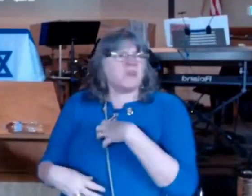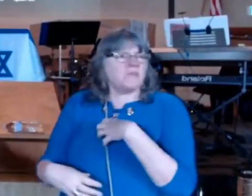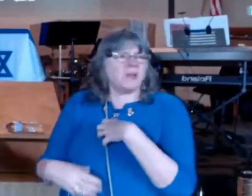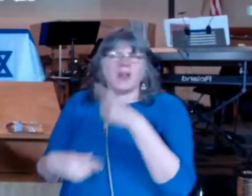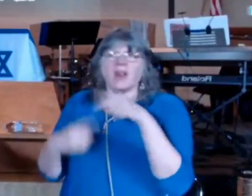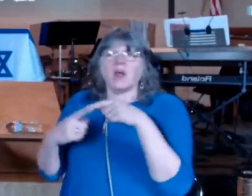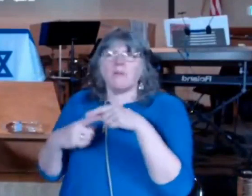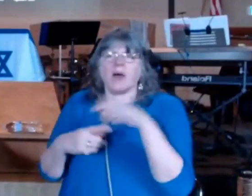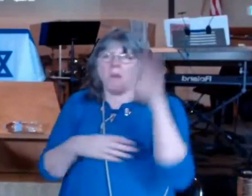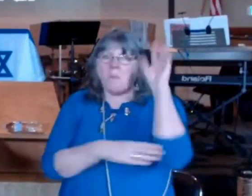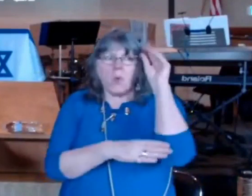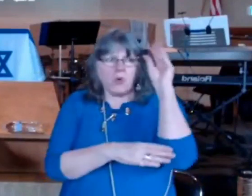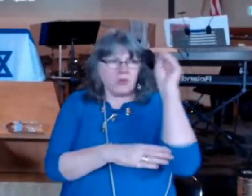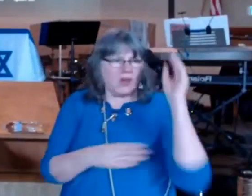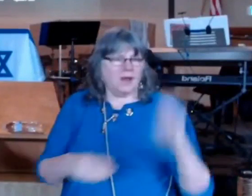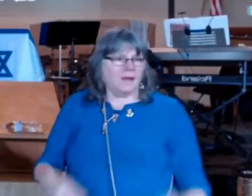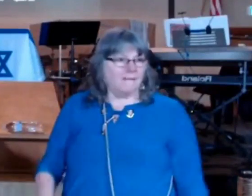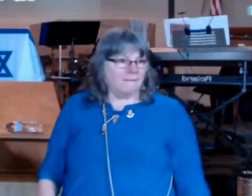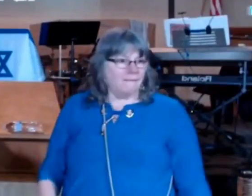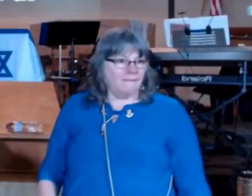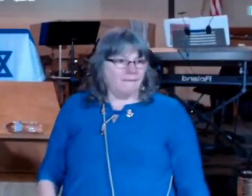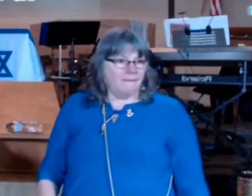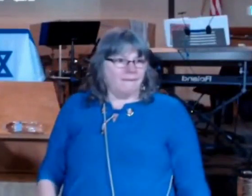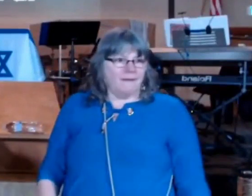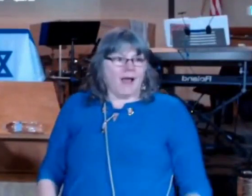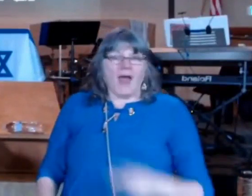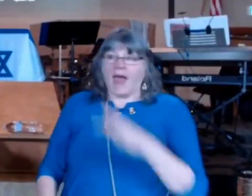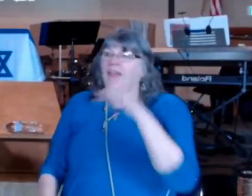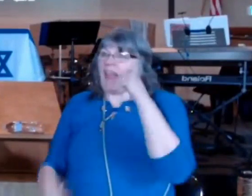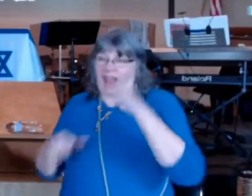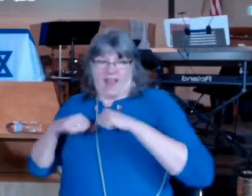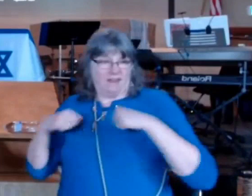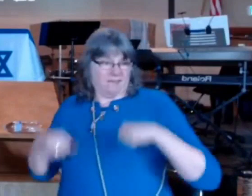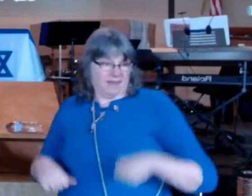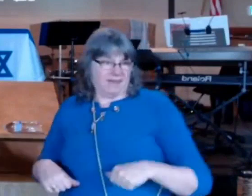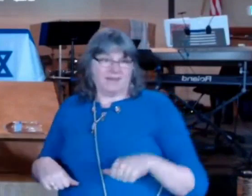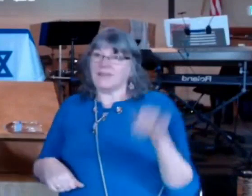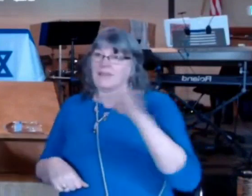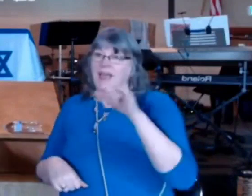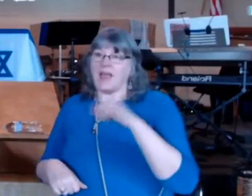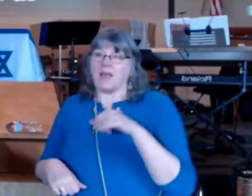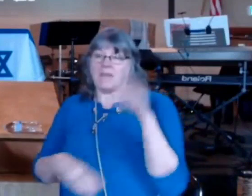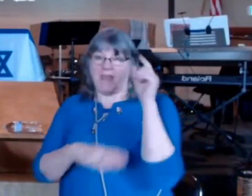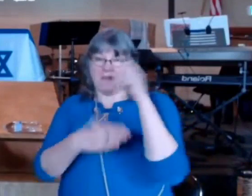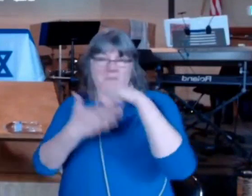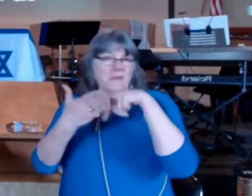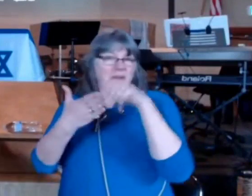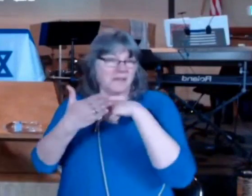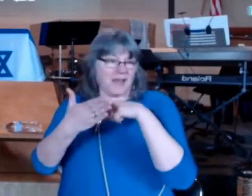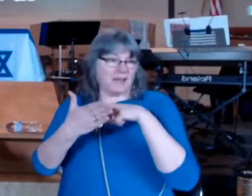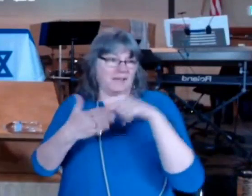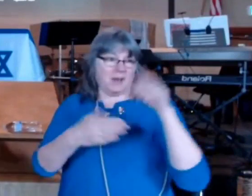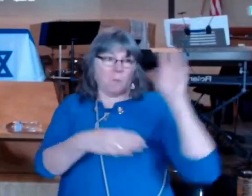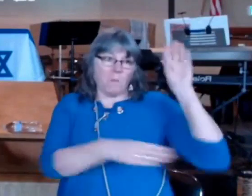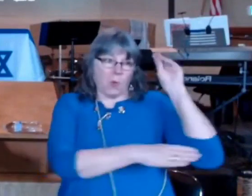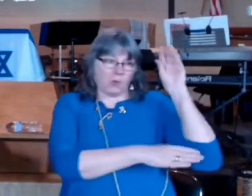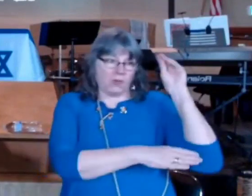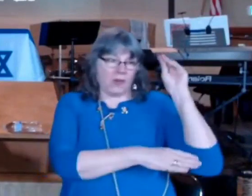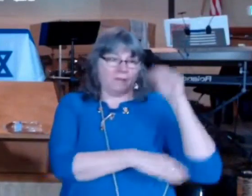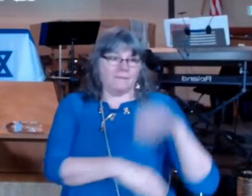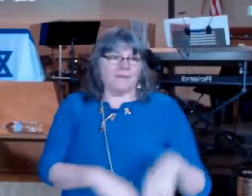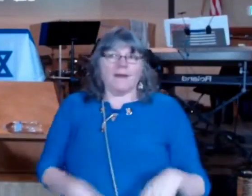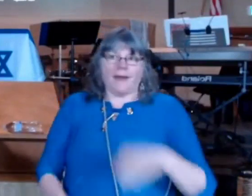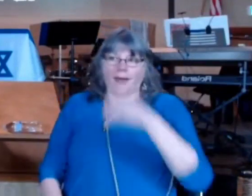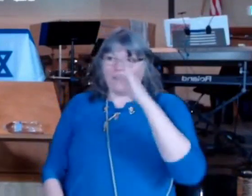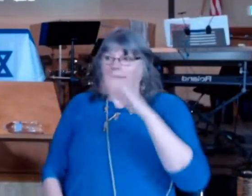and her brother they were both criticizing Moses and as far in the case of Miriam she